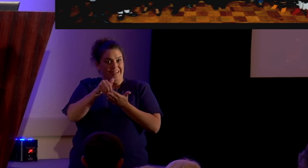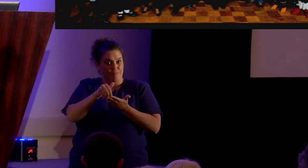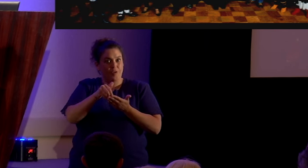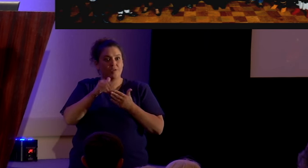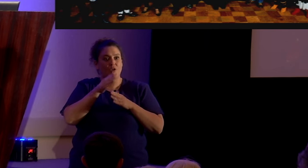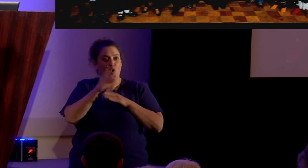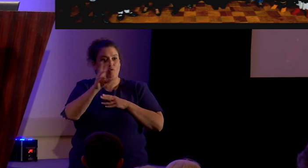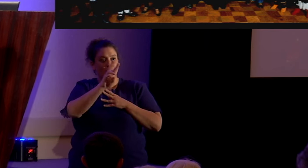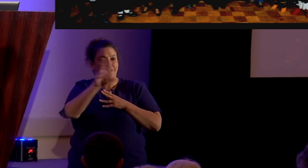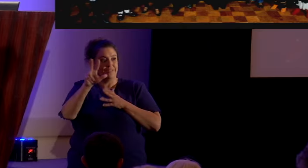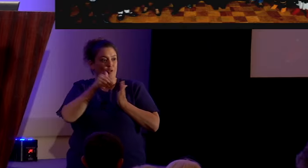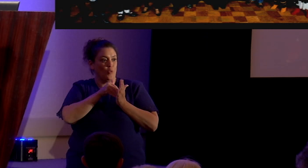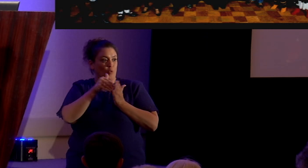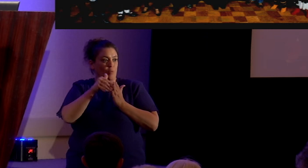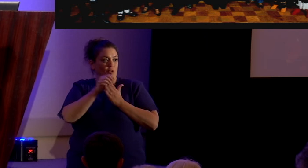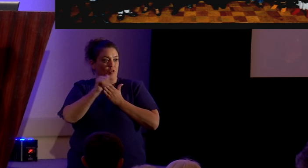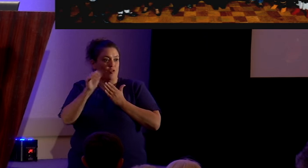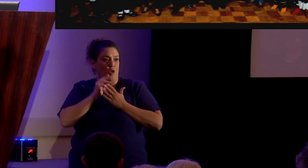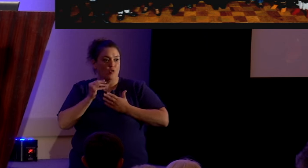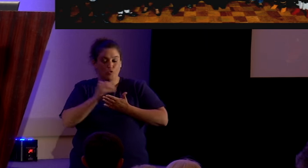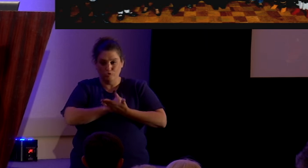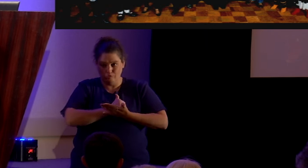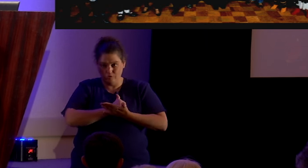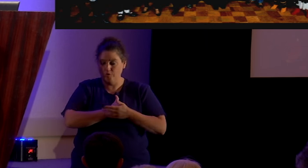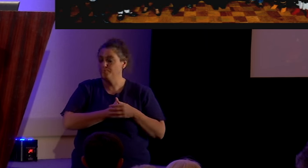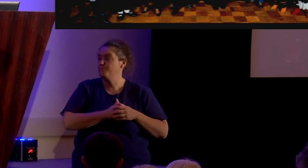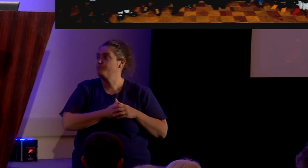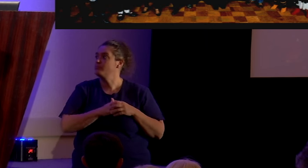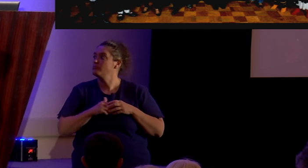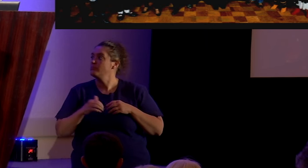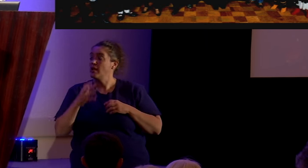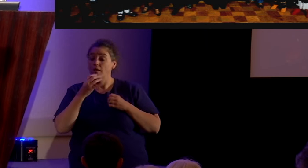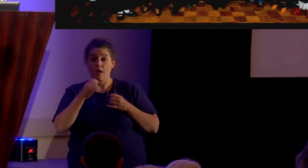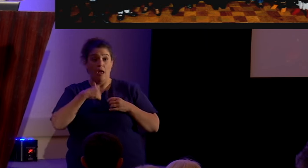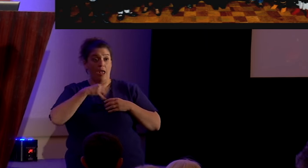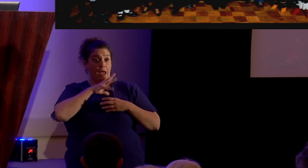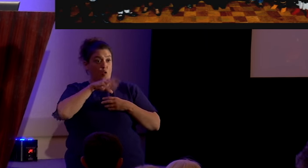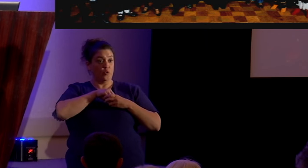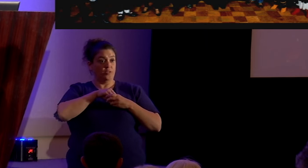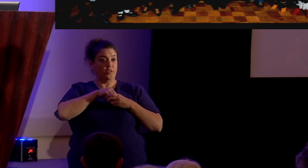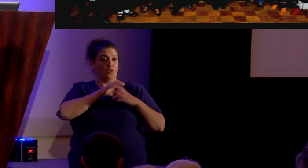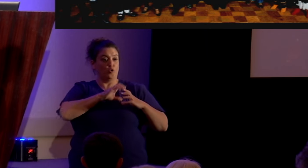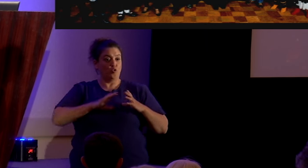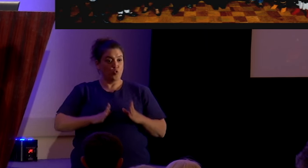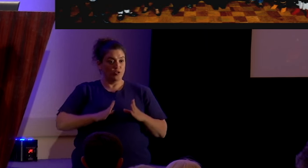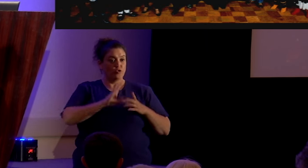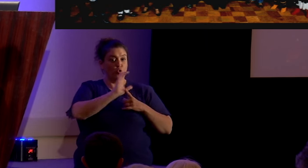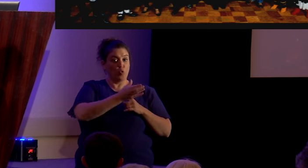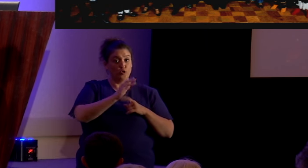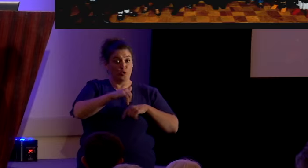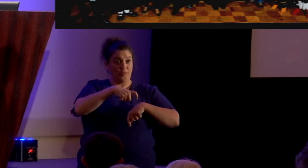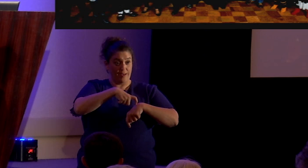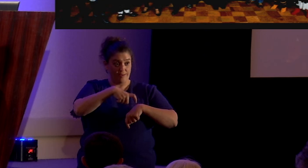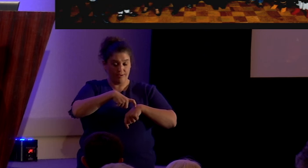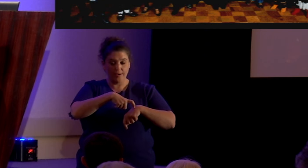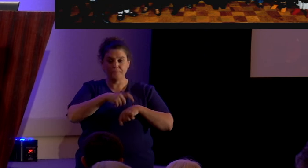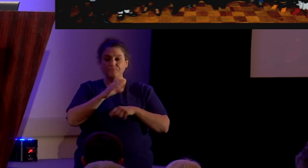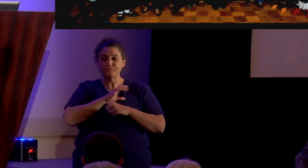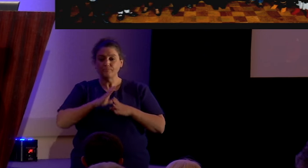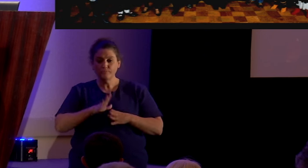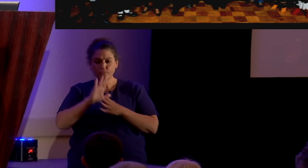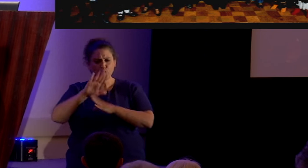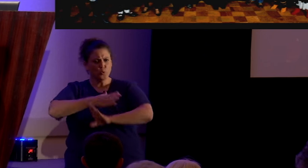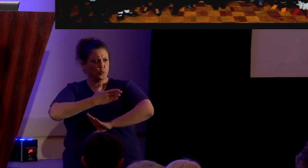sixty-three million dollars raised. Now, I was in Christian culture at the time, and Christian music